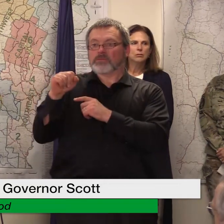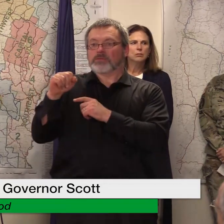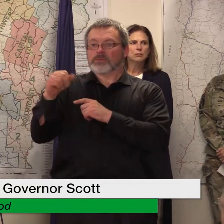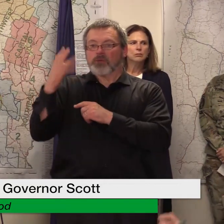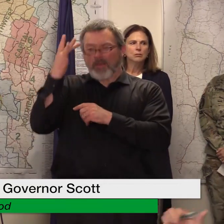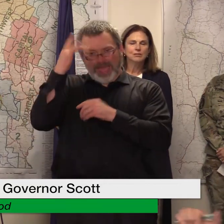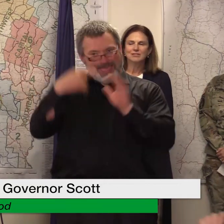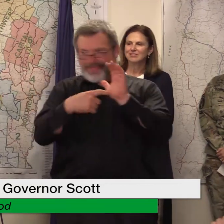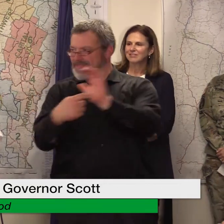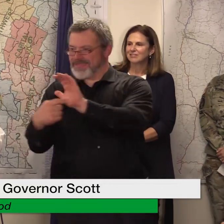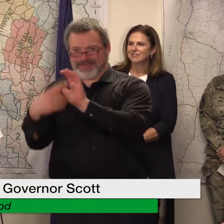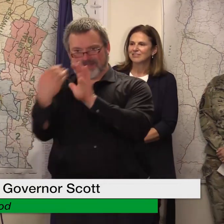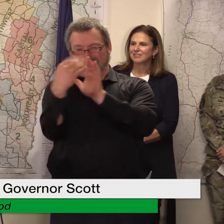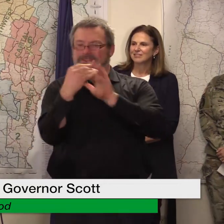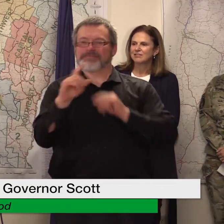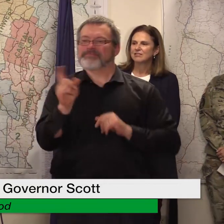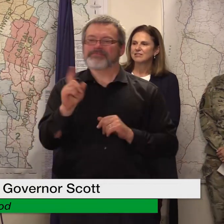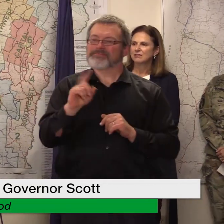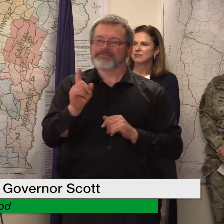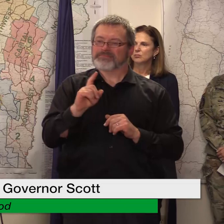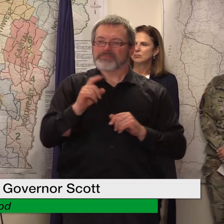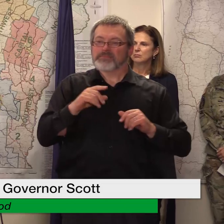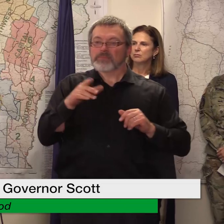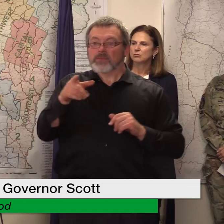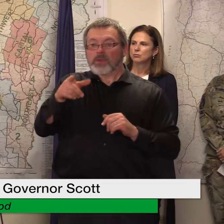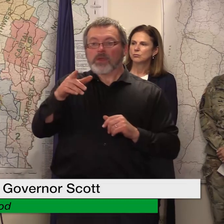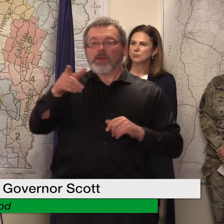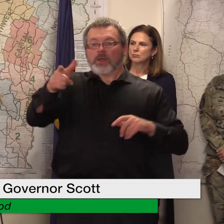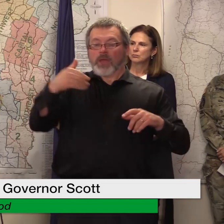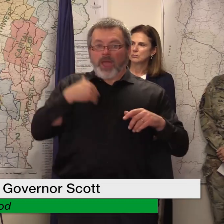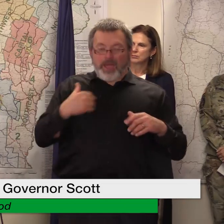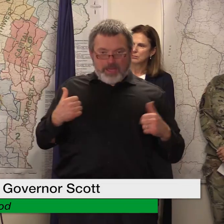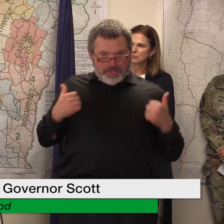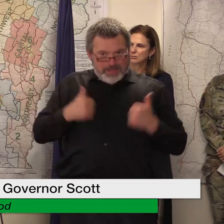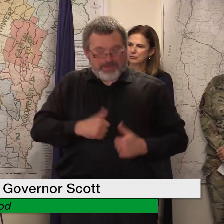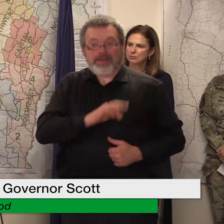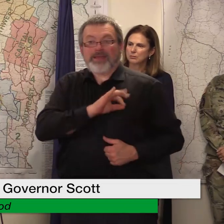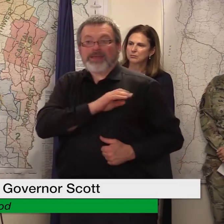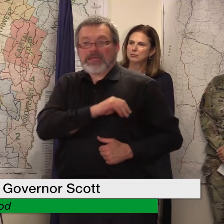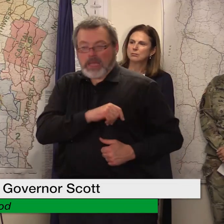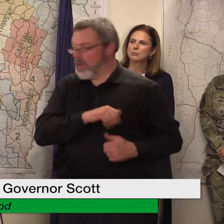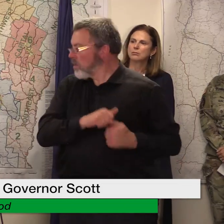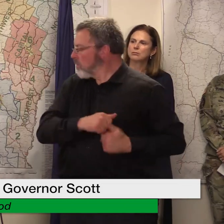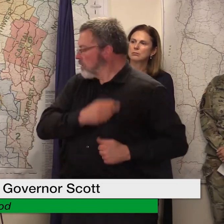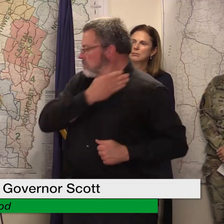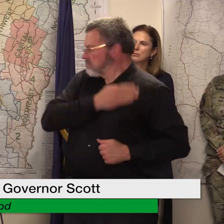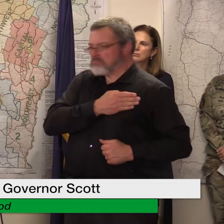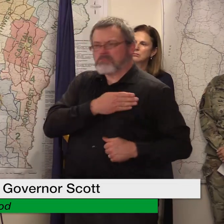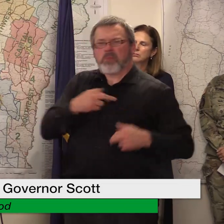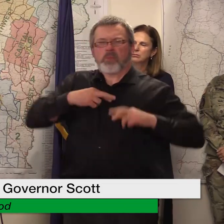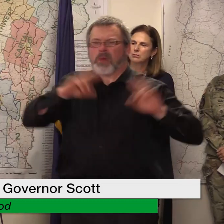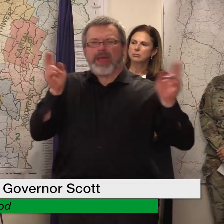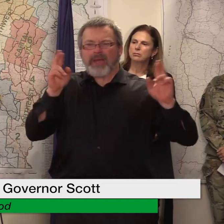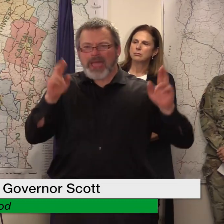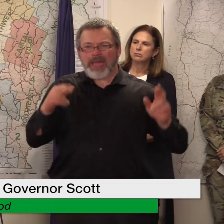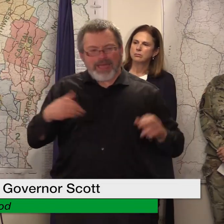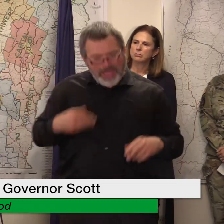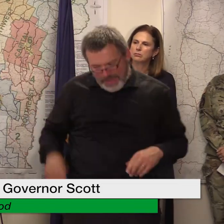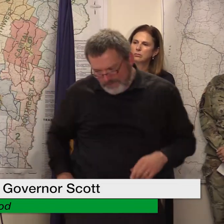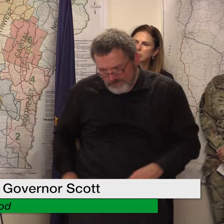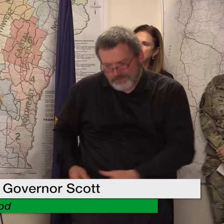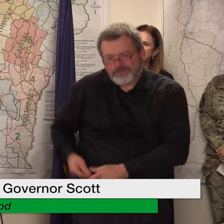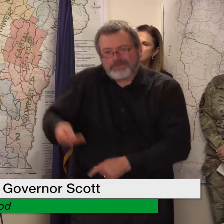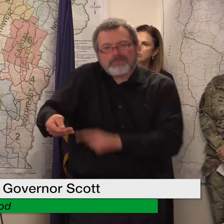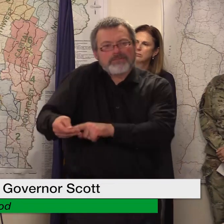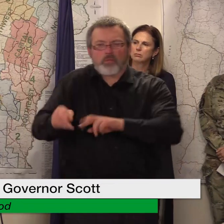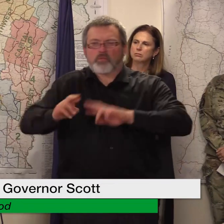push out um but they have the fema vest they actually have i gotta do my my id card where they can show show them so